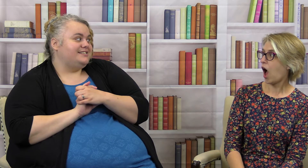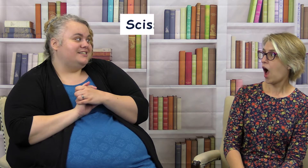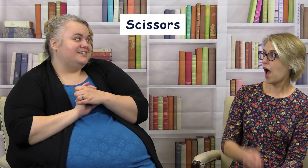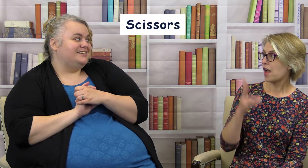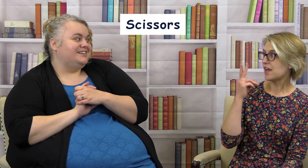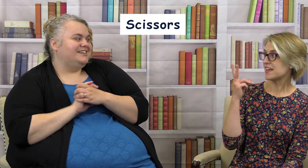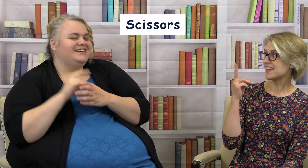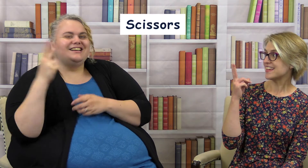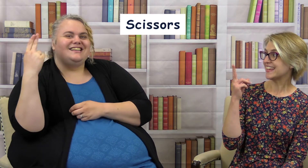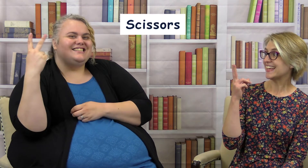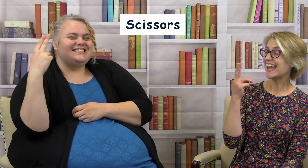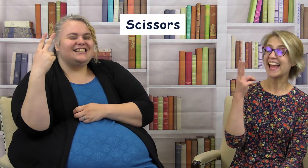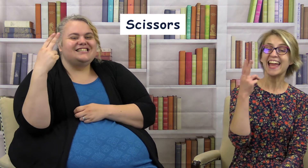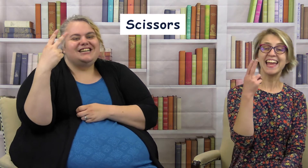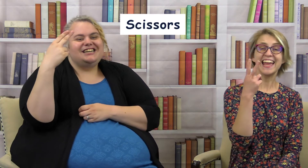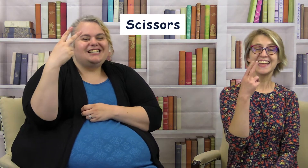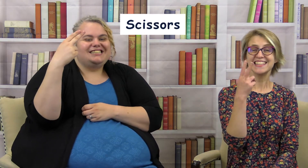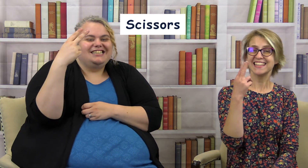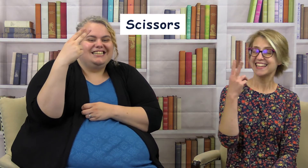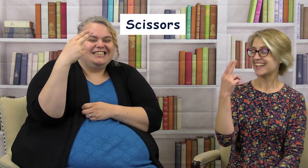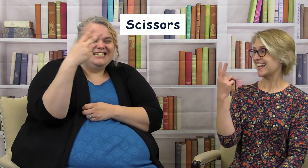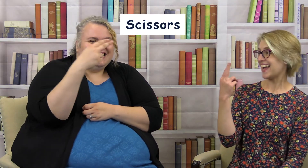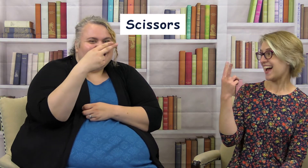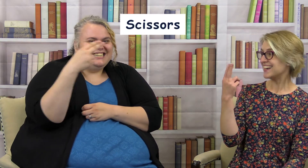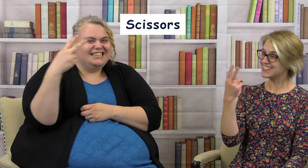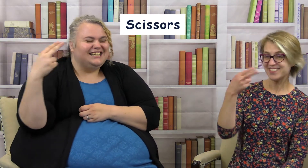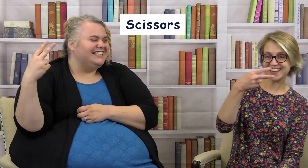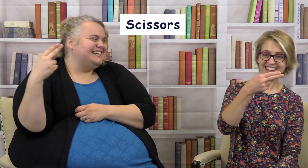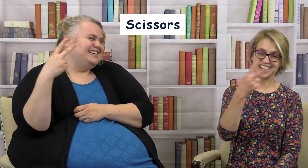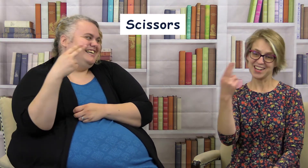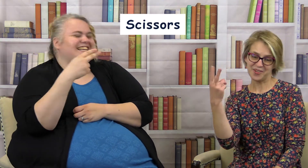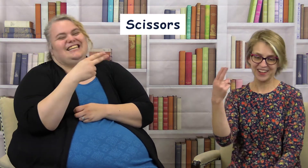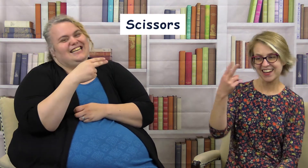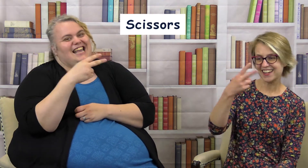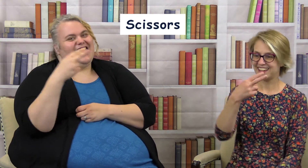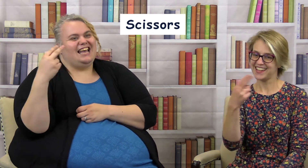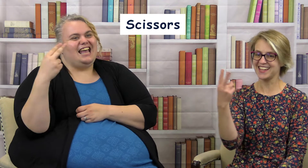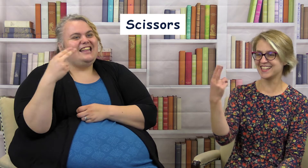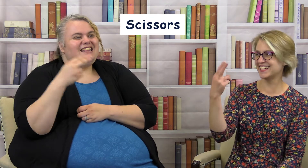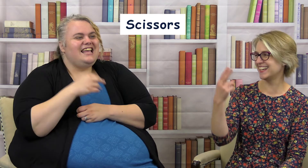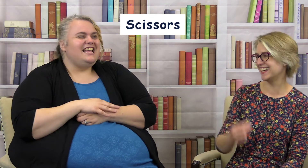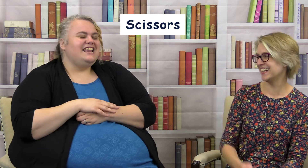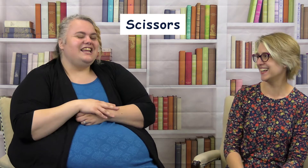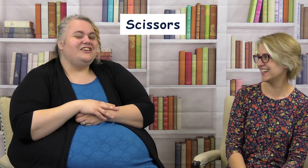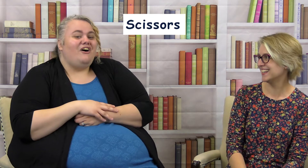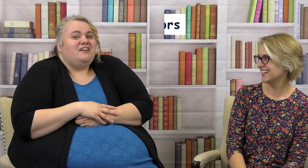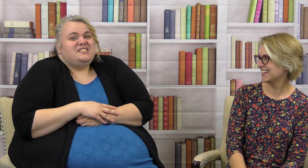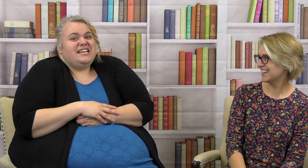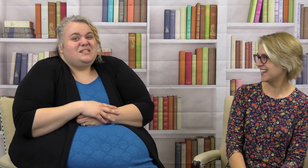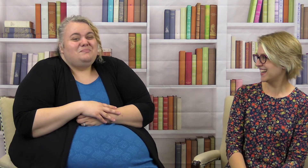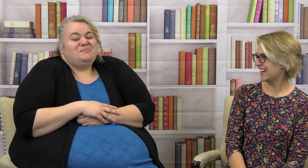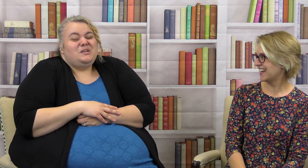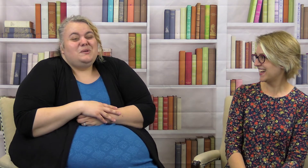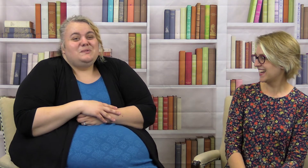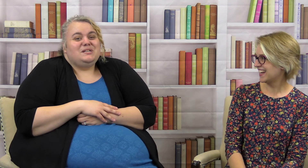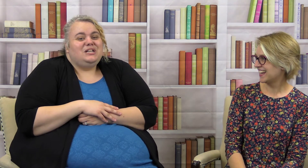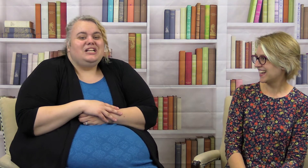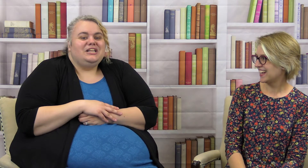scissors I knew it I knew it I knew and then you'll also get to use glue